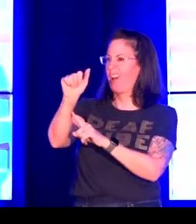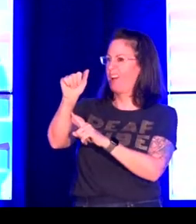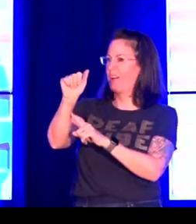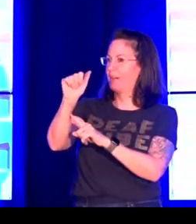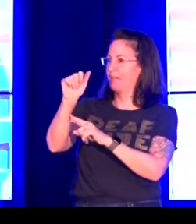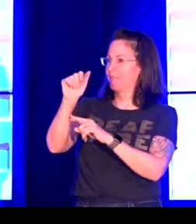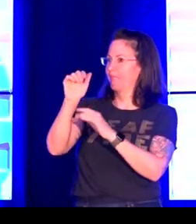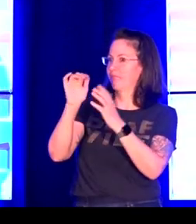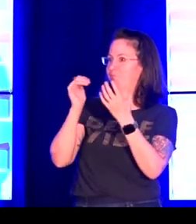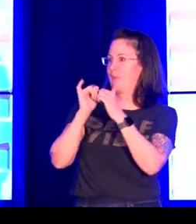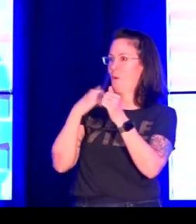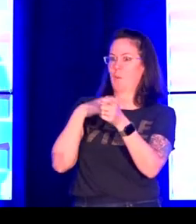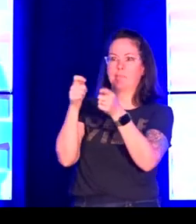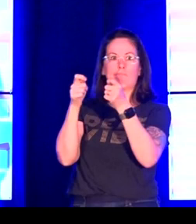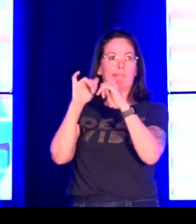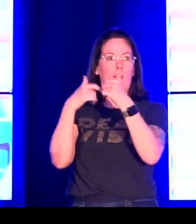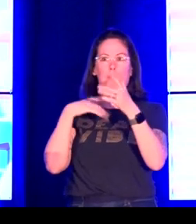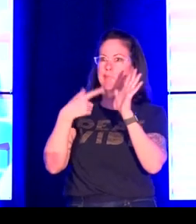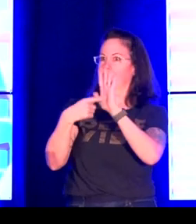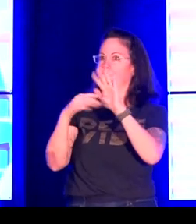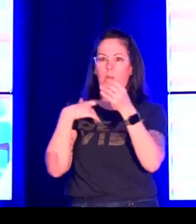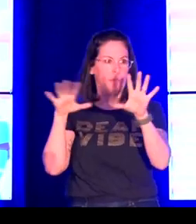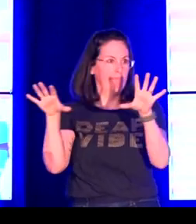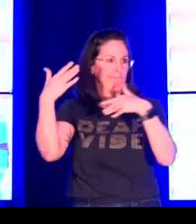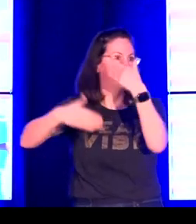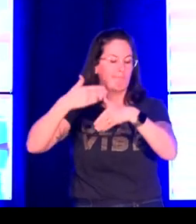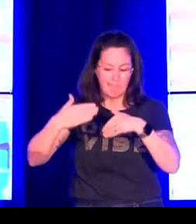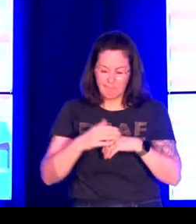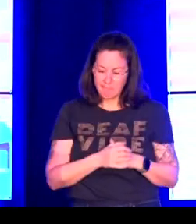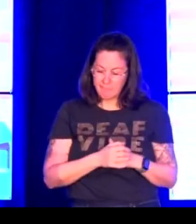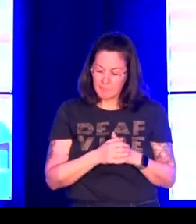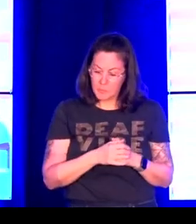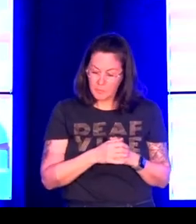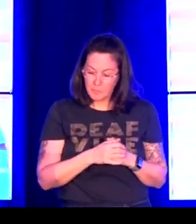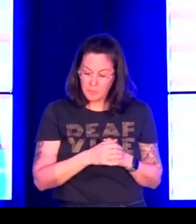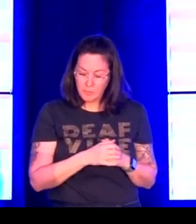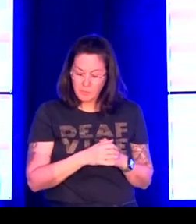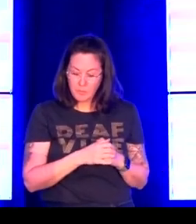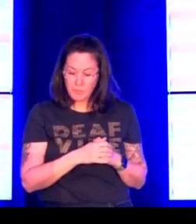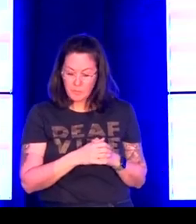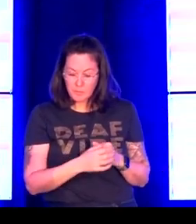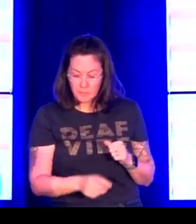I think a lot about data how we manage it how we share it